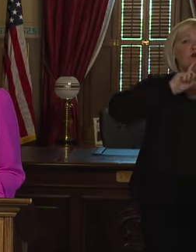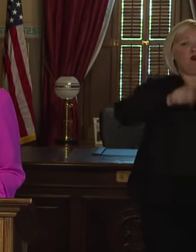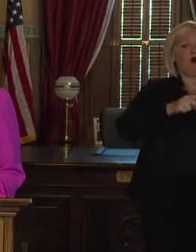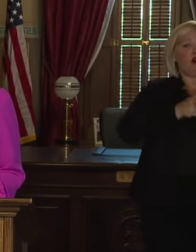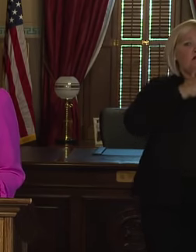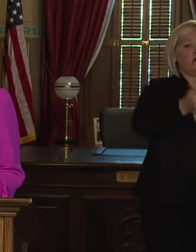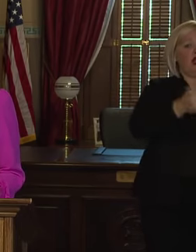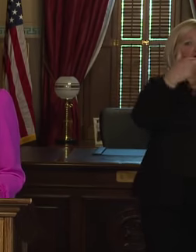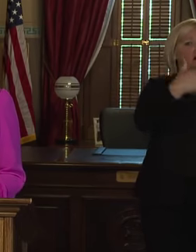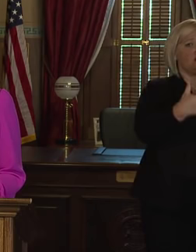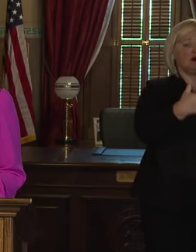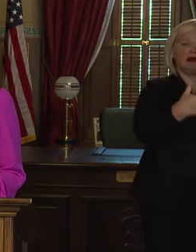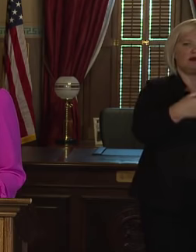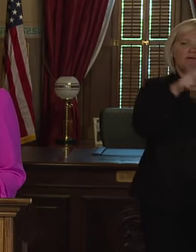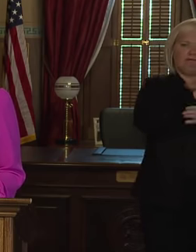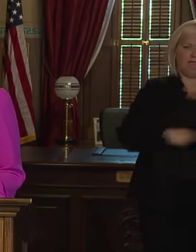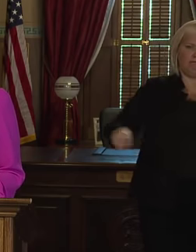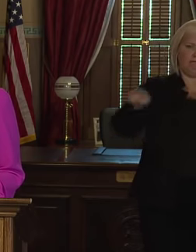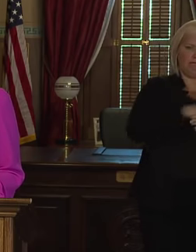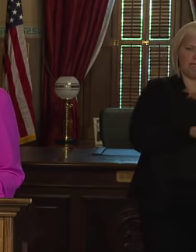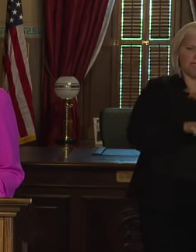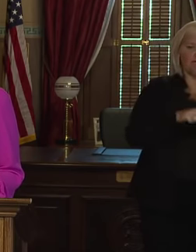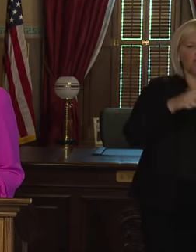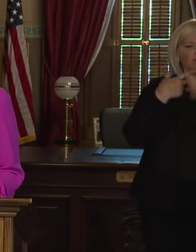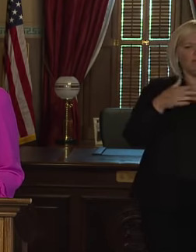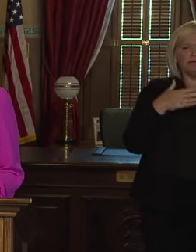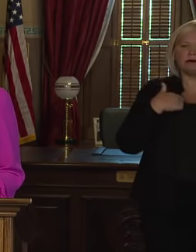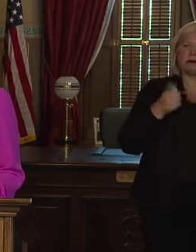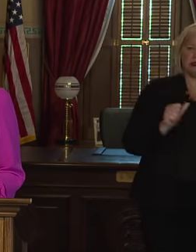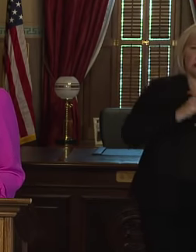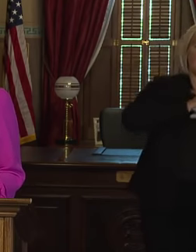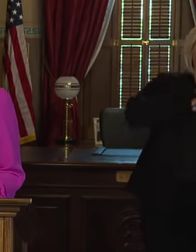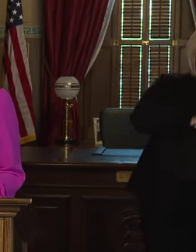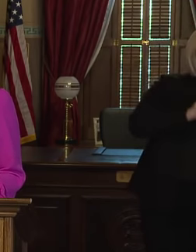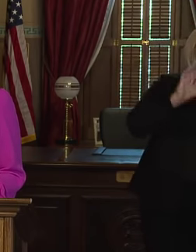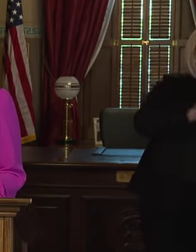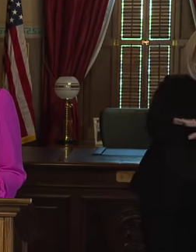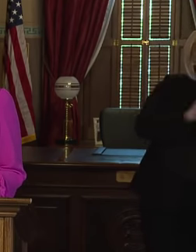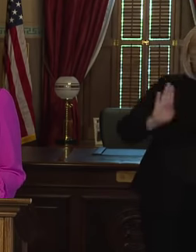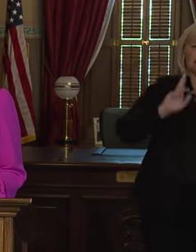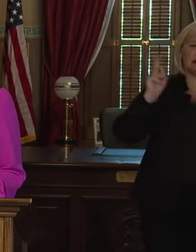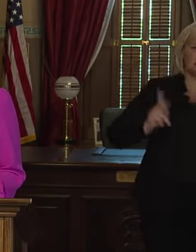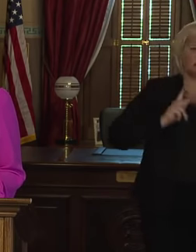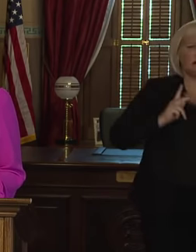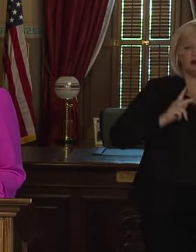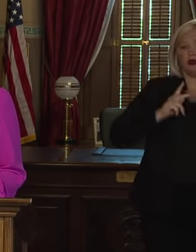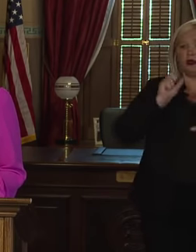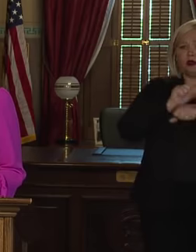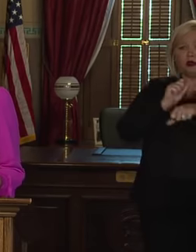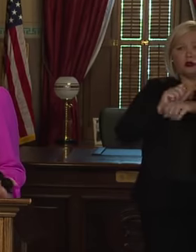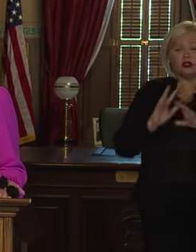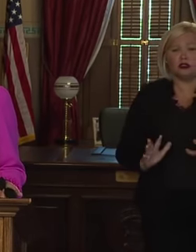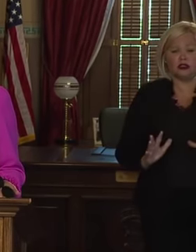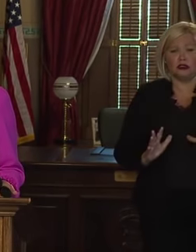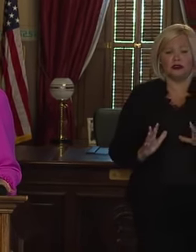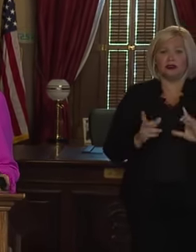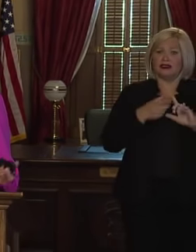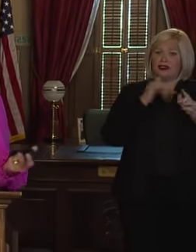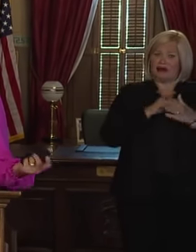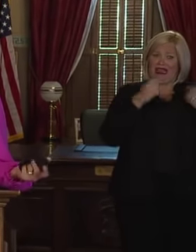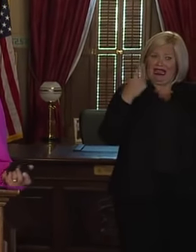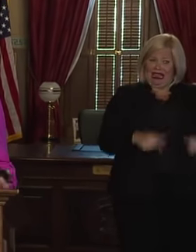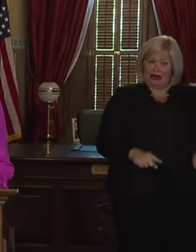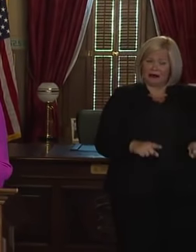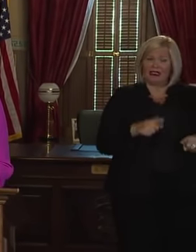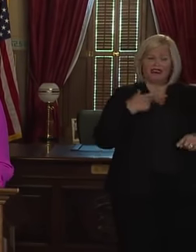families and communities and businesses and our frontline workers. As a result of this action,